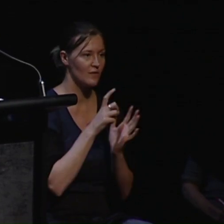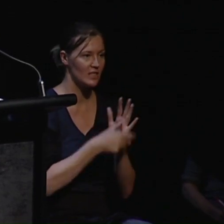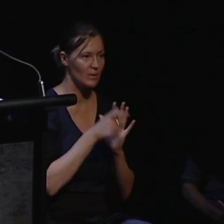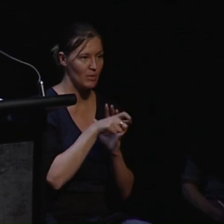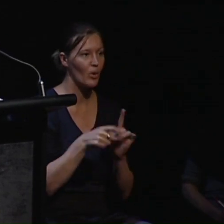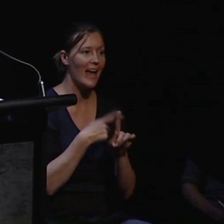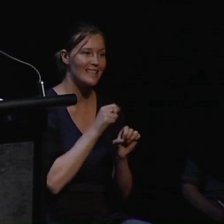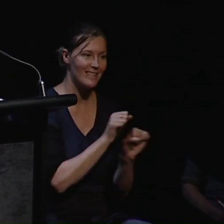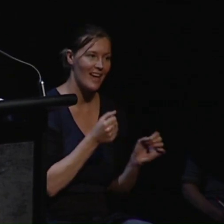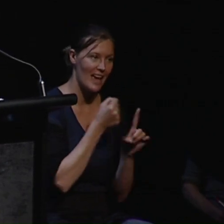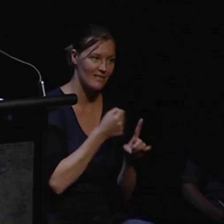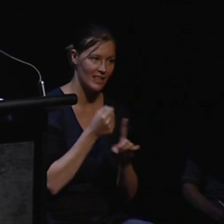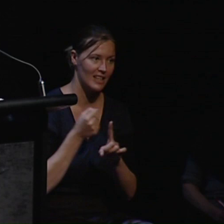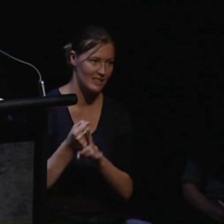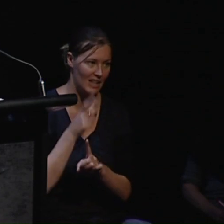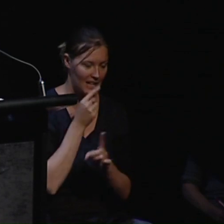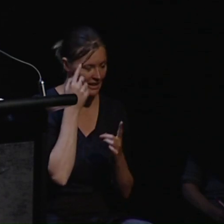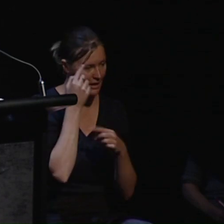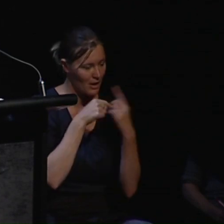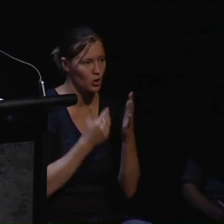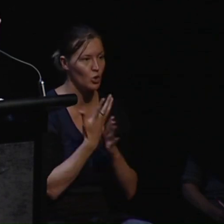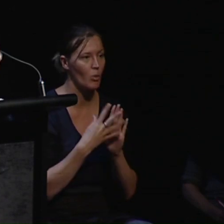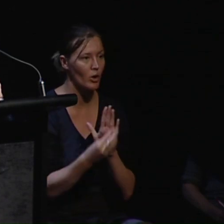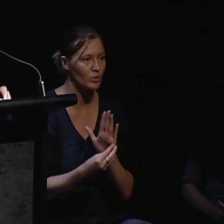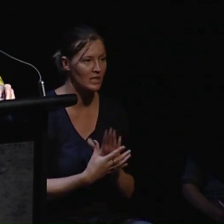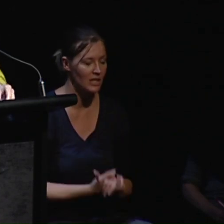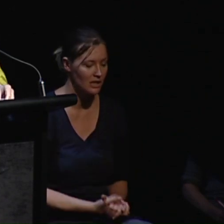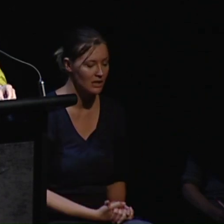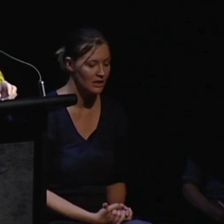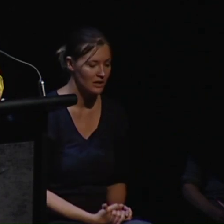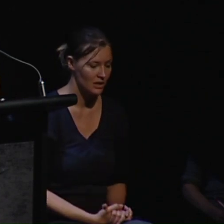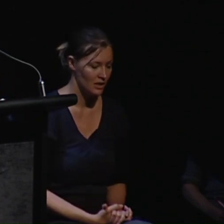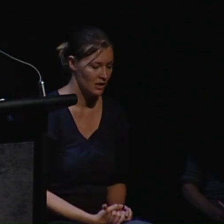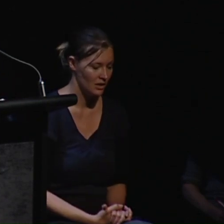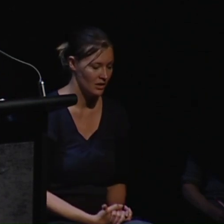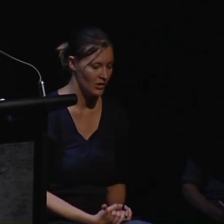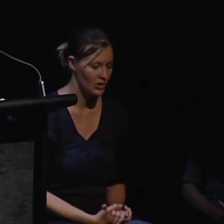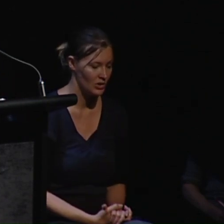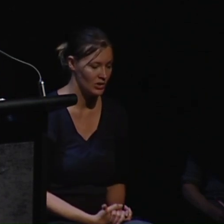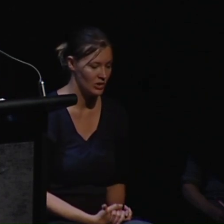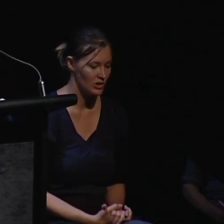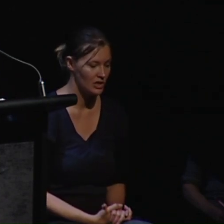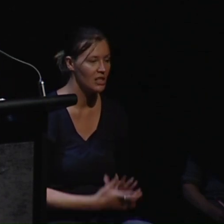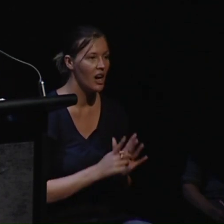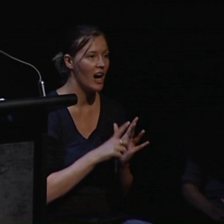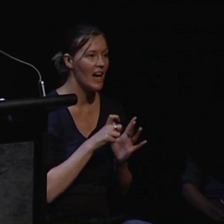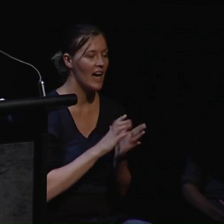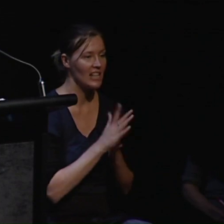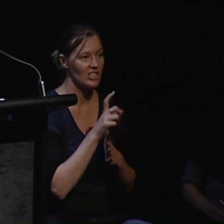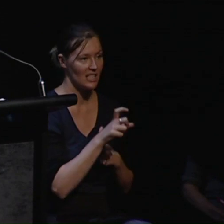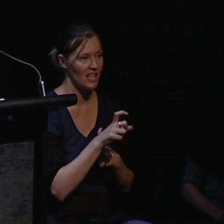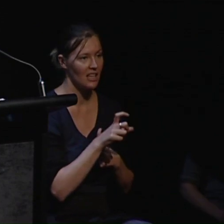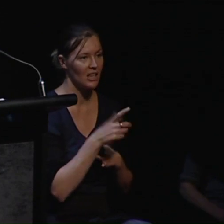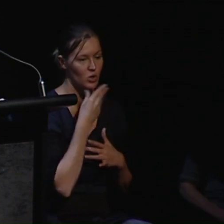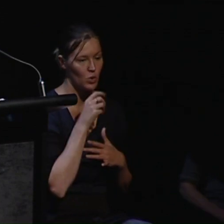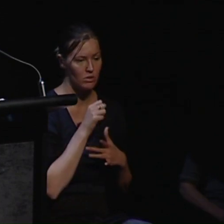advocates to consider new models. And in putting forward this position IHC has drawn upon its years